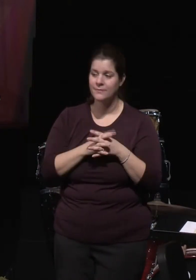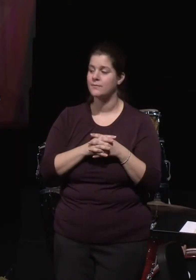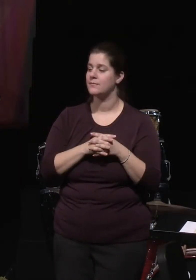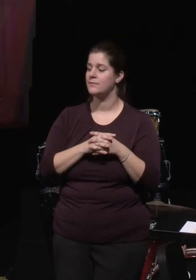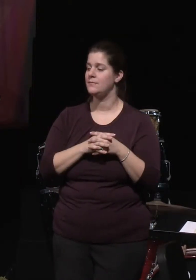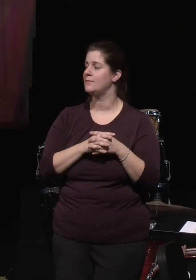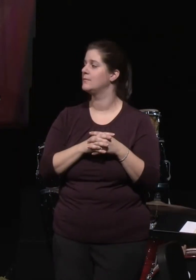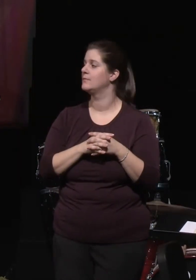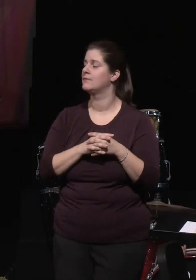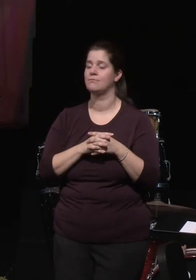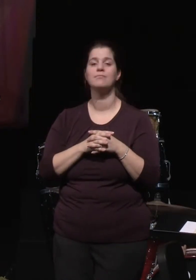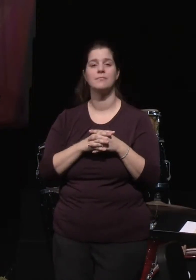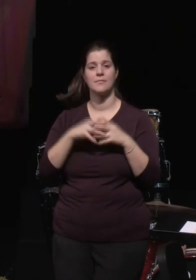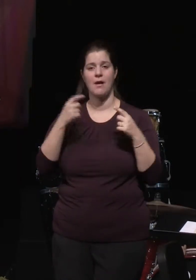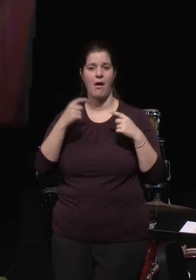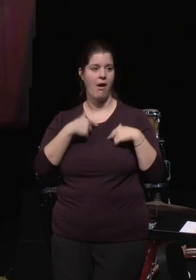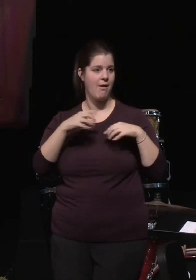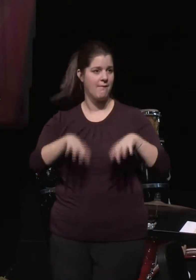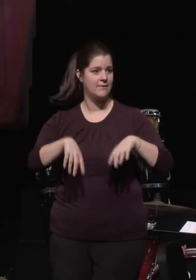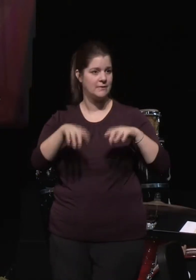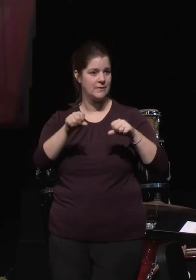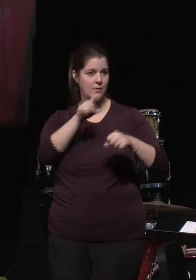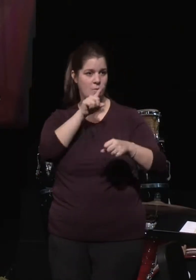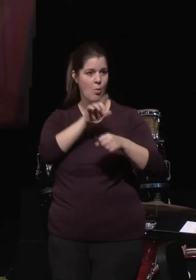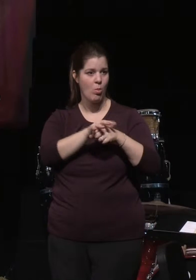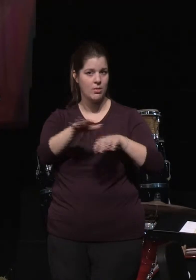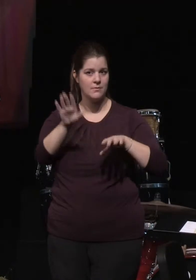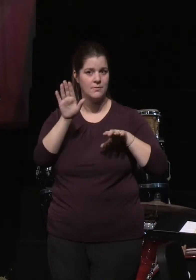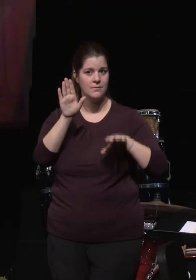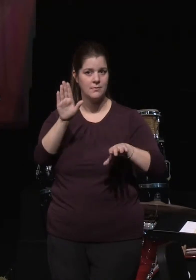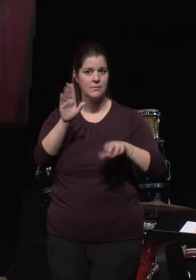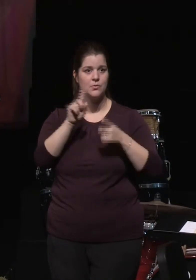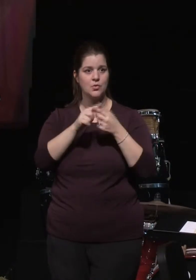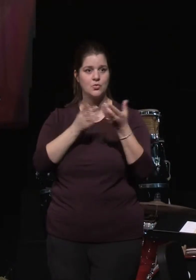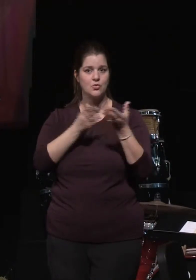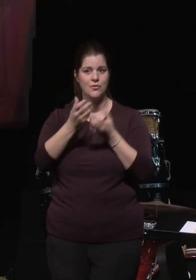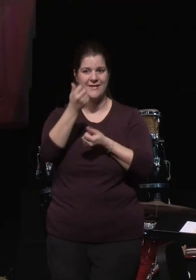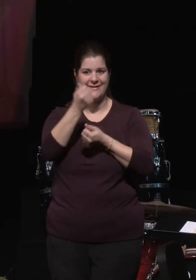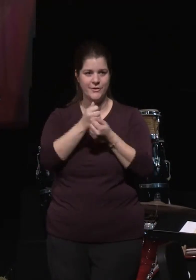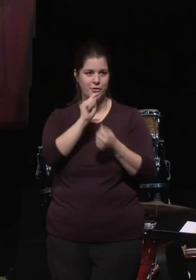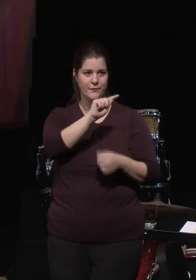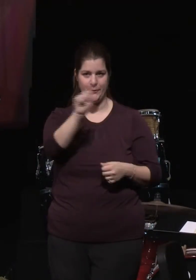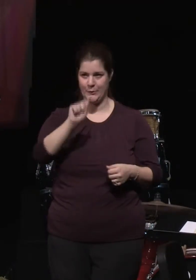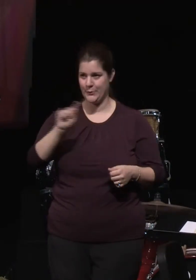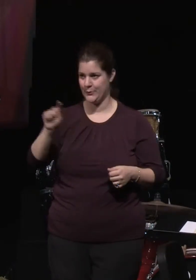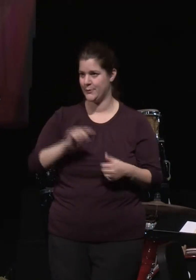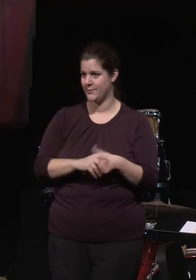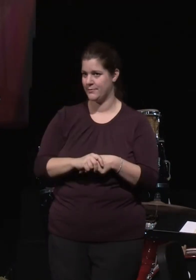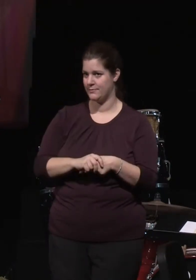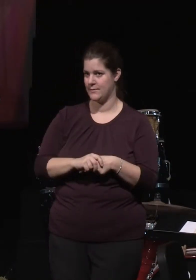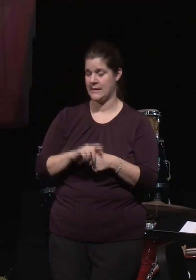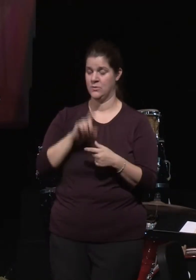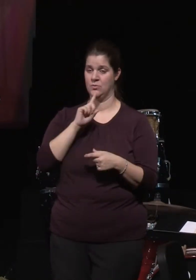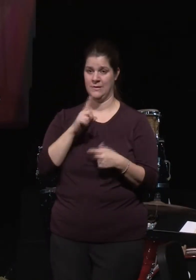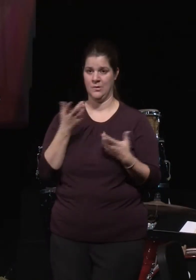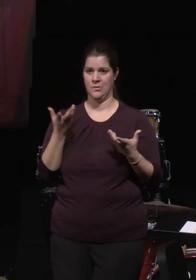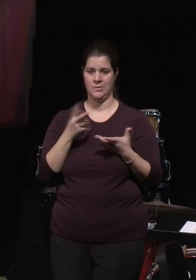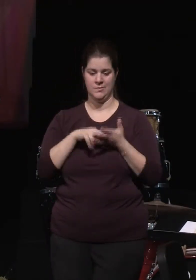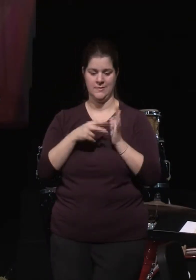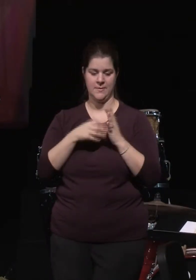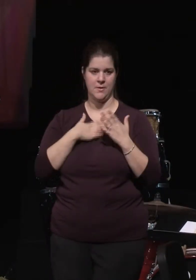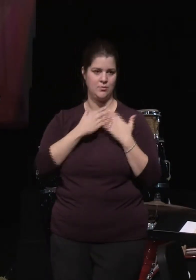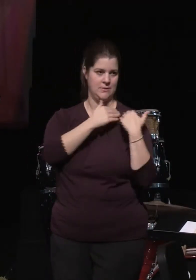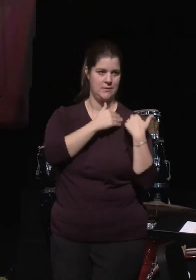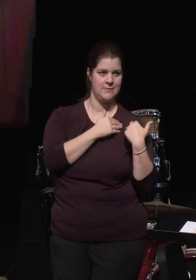I have taken the oath to serve each and every one of you. And it is my responsibility to think of the